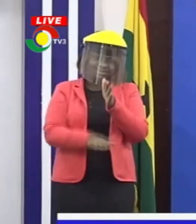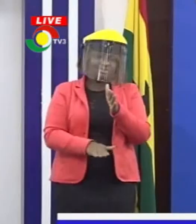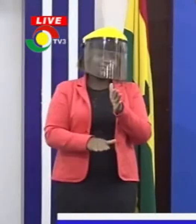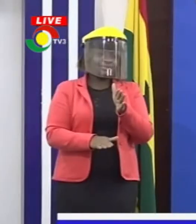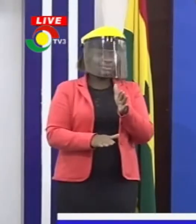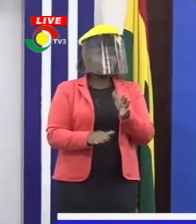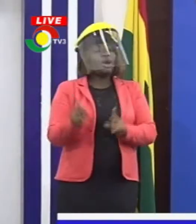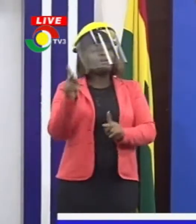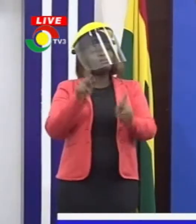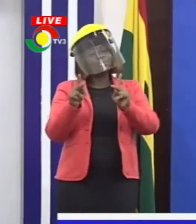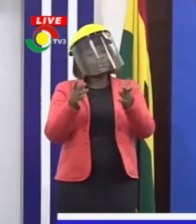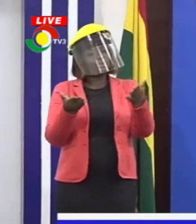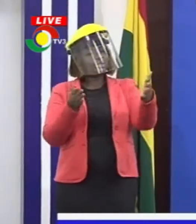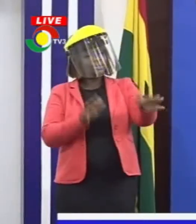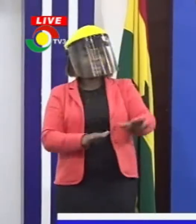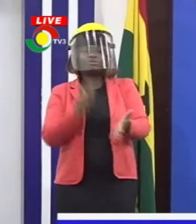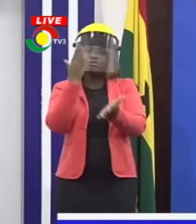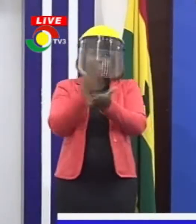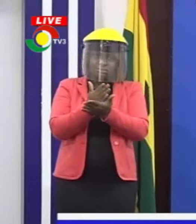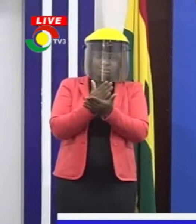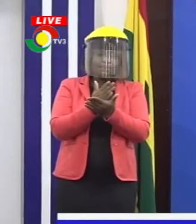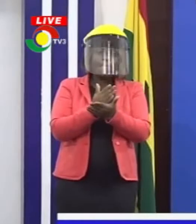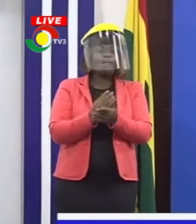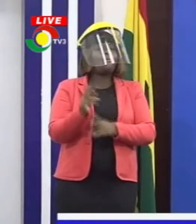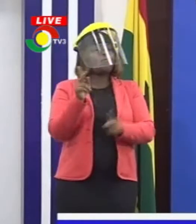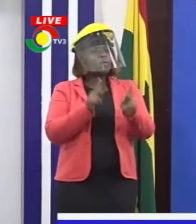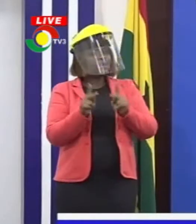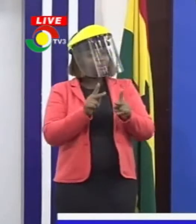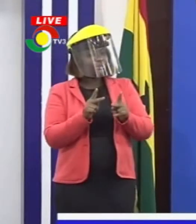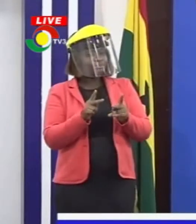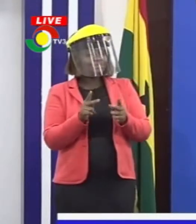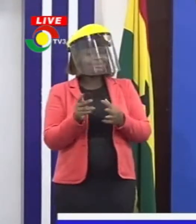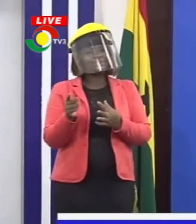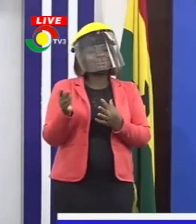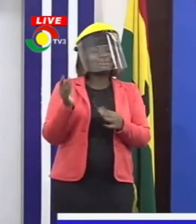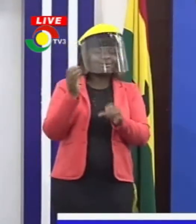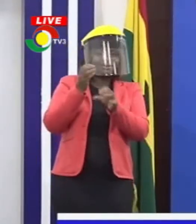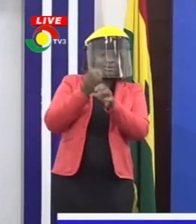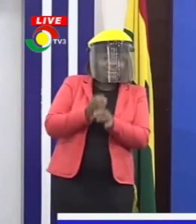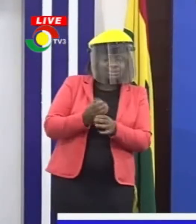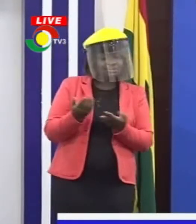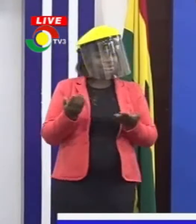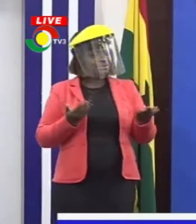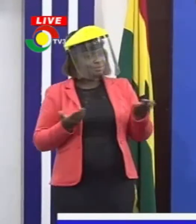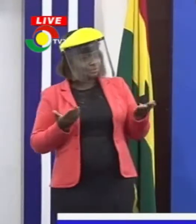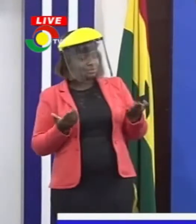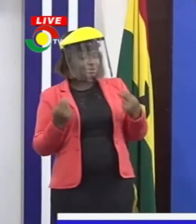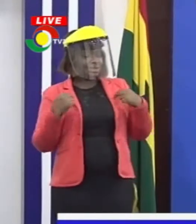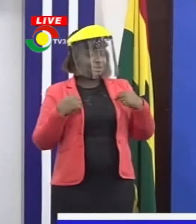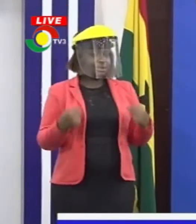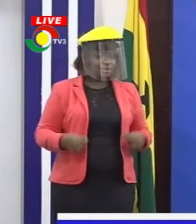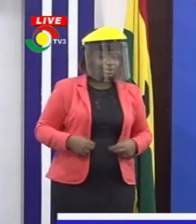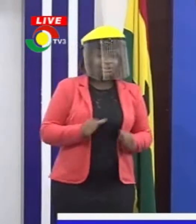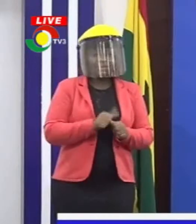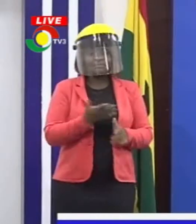The rate of people who die will reduce. And also the rate of disruption of care and services, both health and health safety,